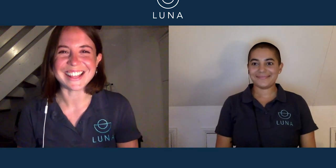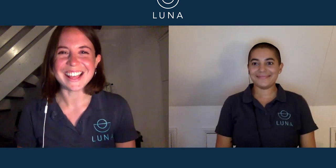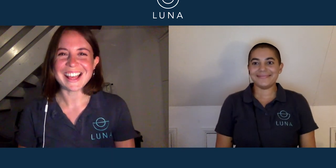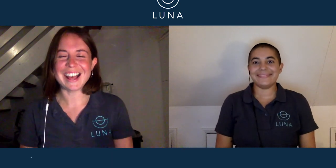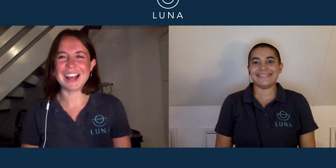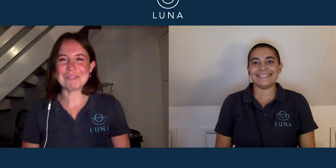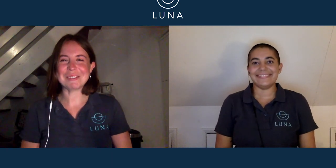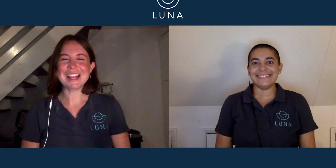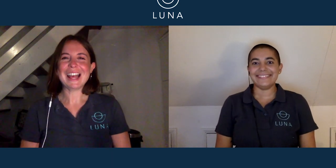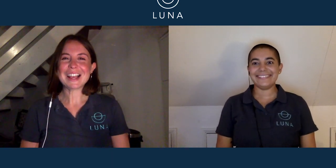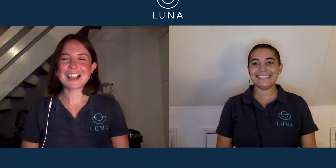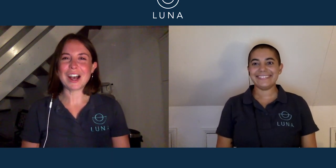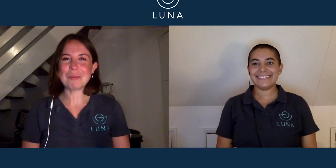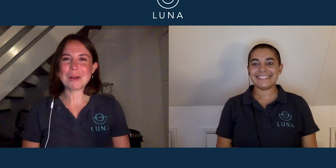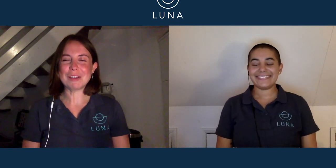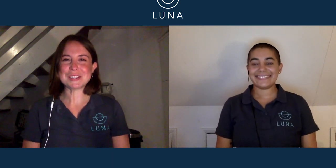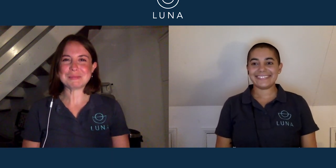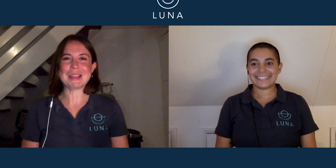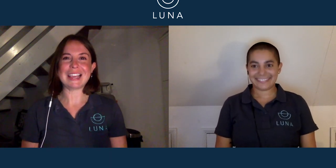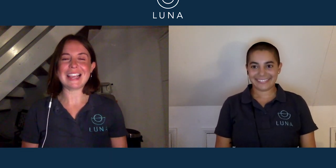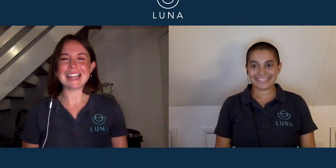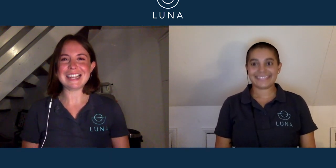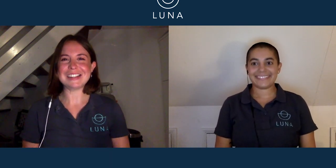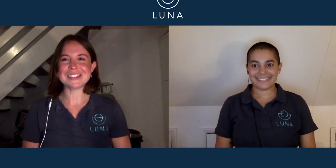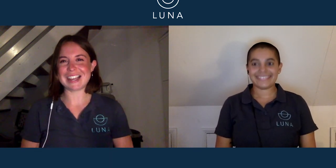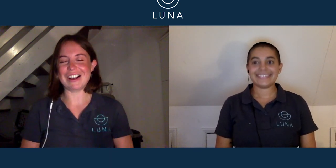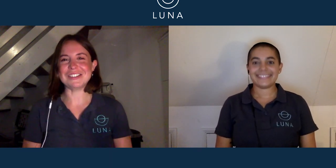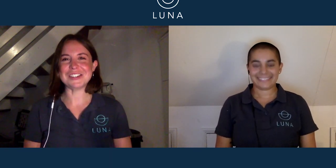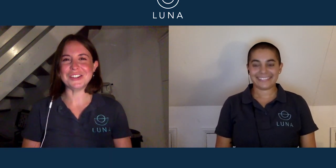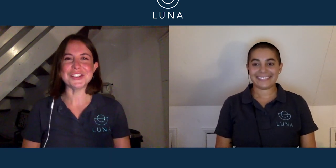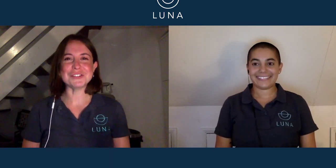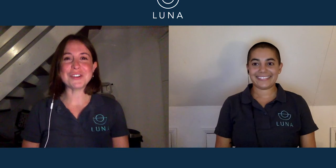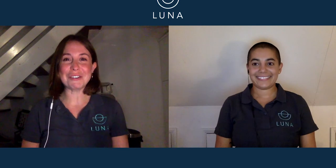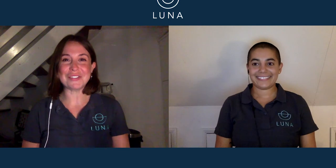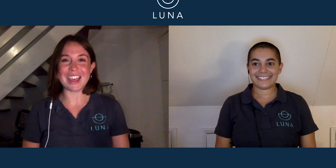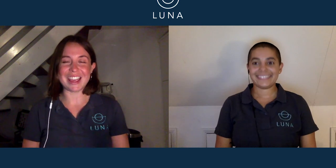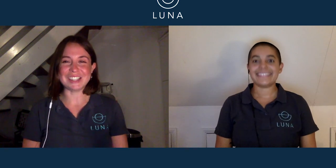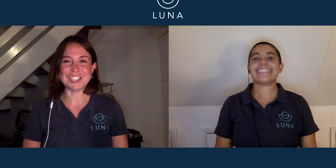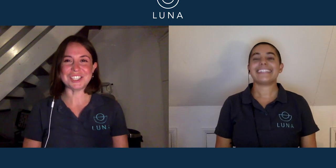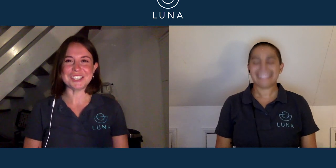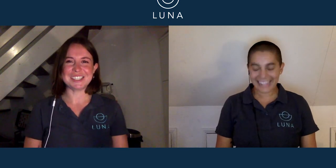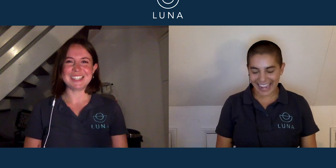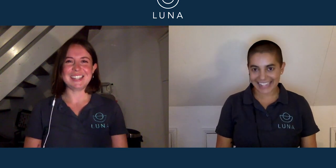Um, come over to me and kneel down to look at the frog fish. Yeah.